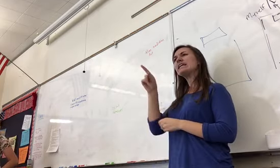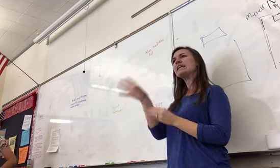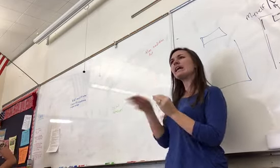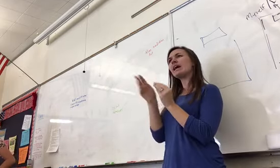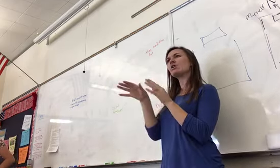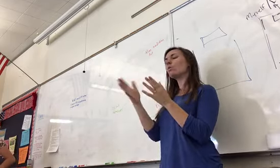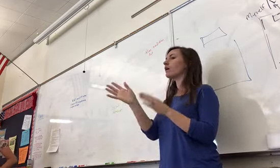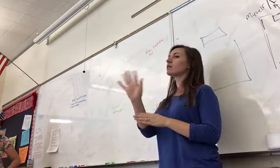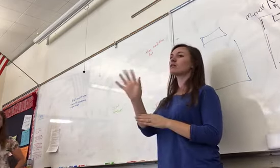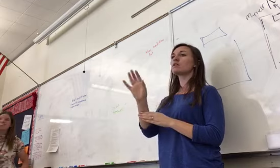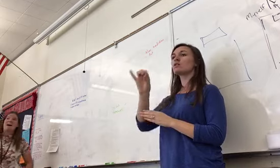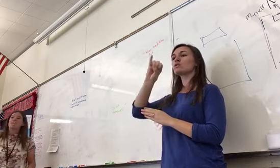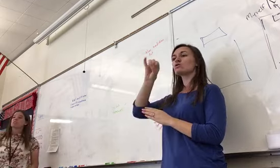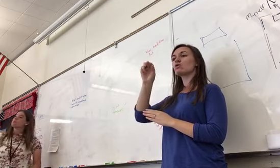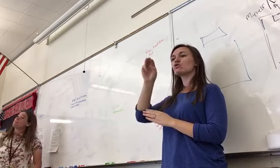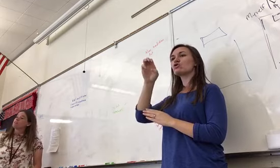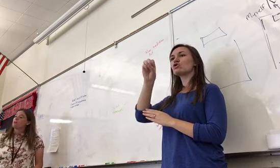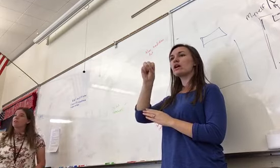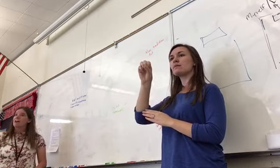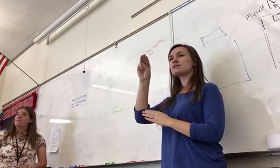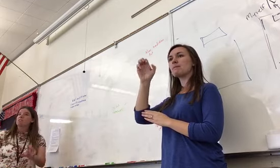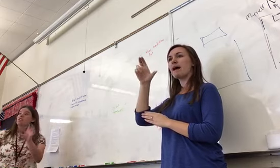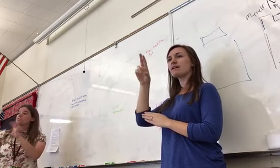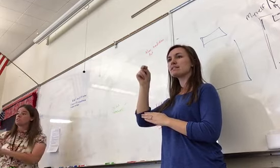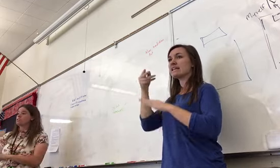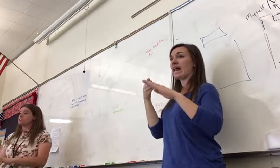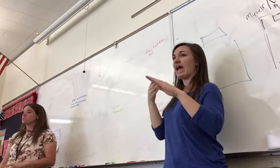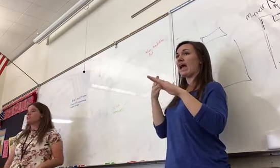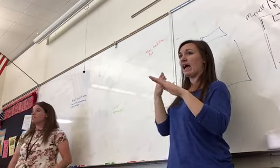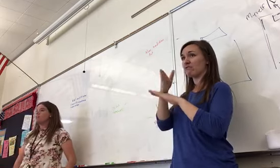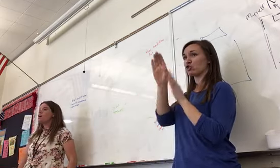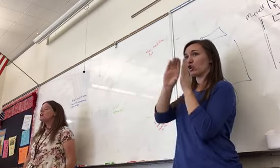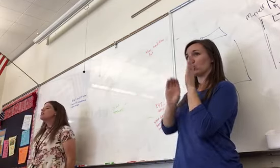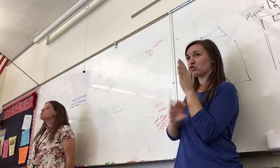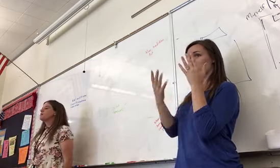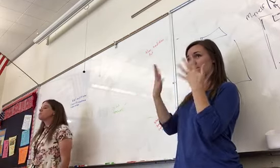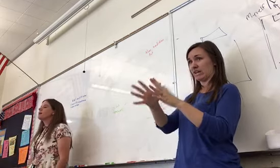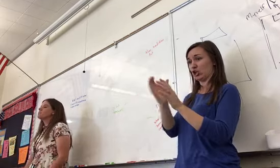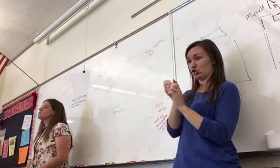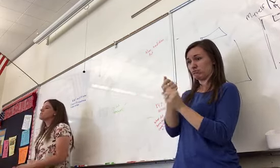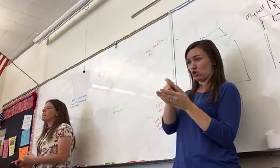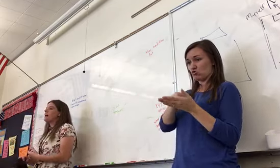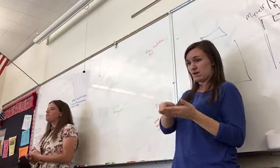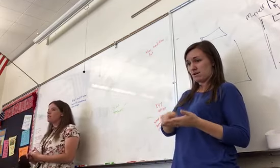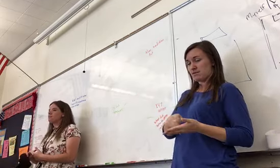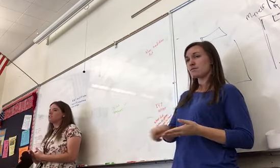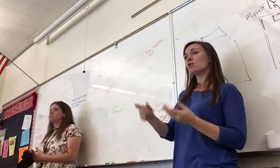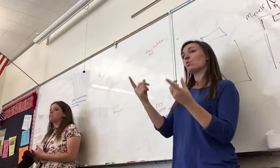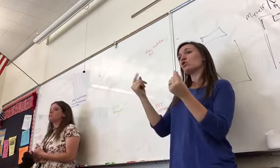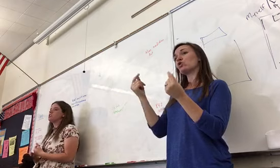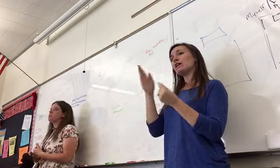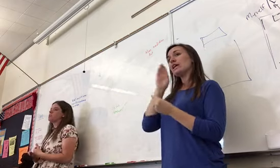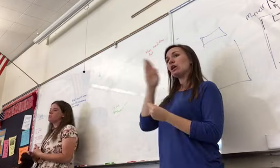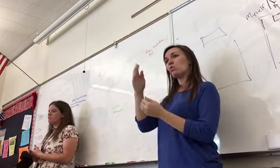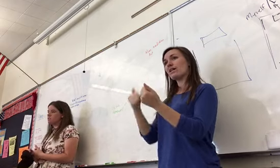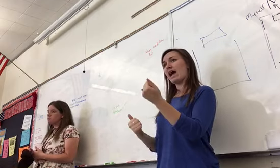thing James Madison does after the constitution is created. James Madison is going to advocate for the addition of the Bill of Rights.